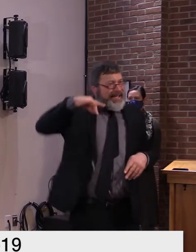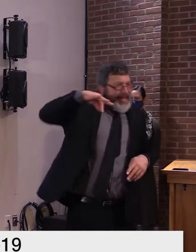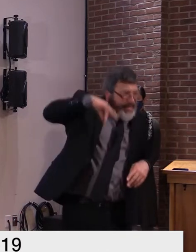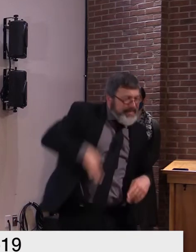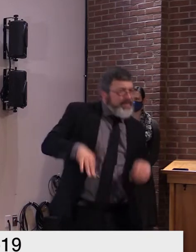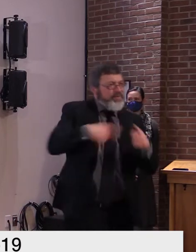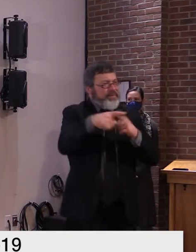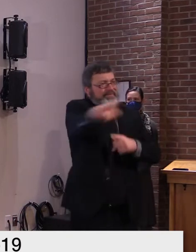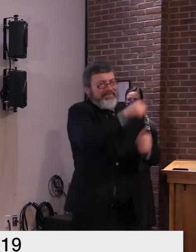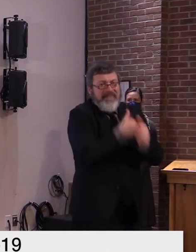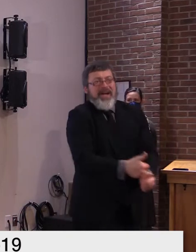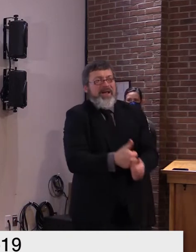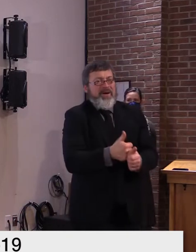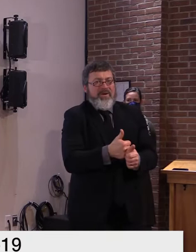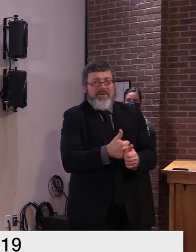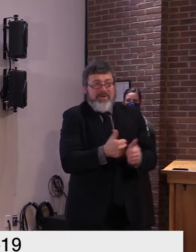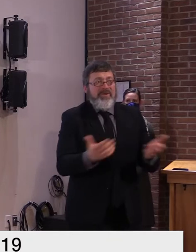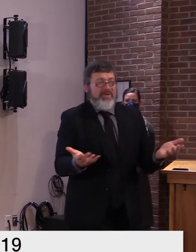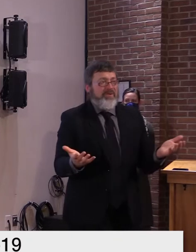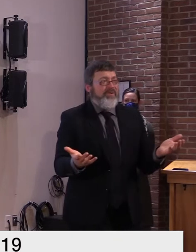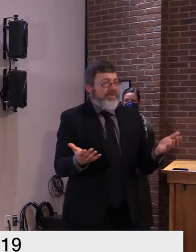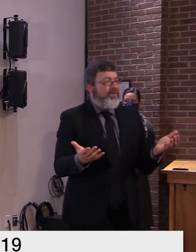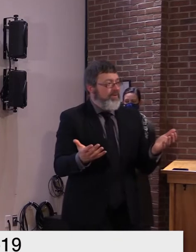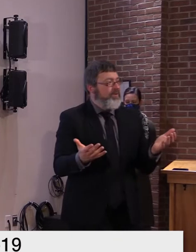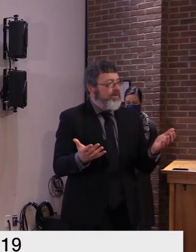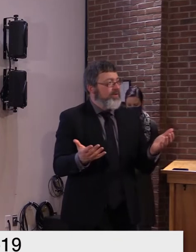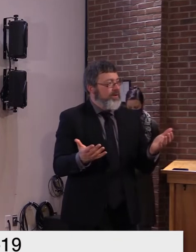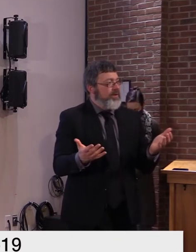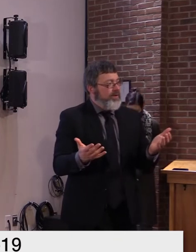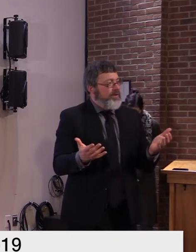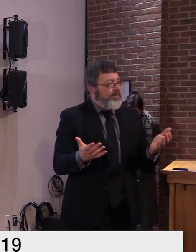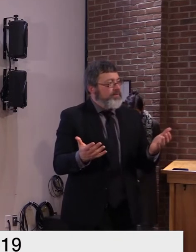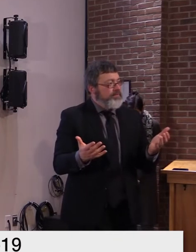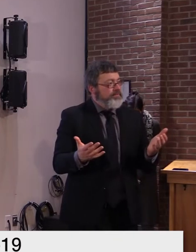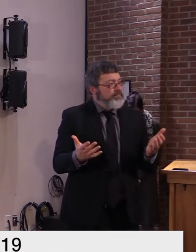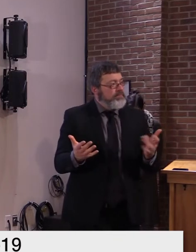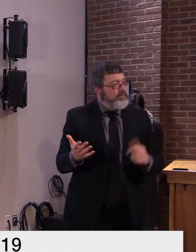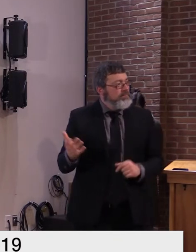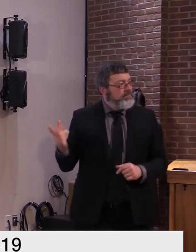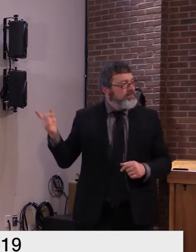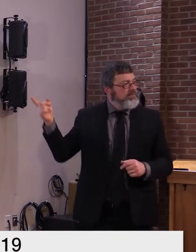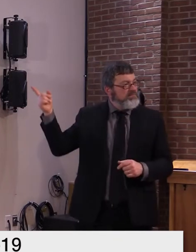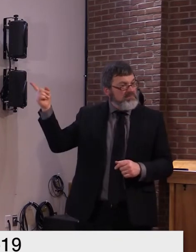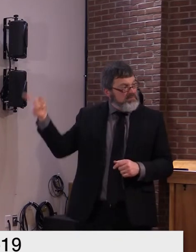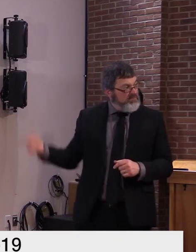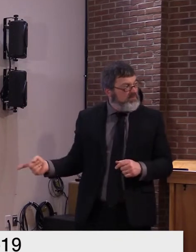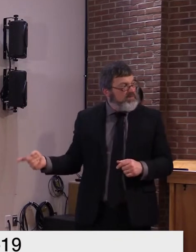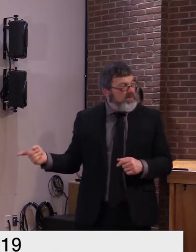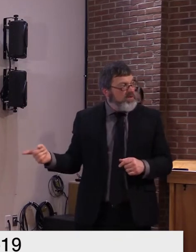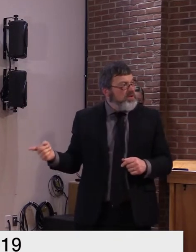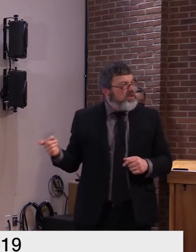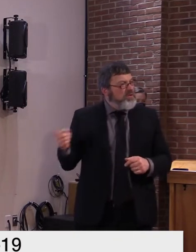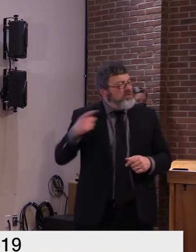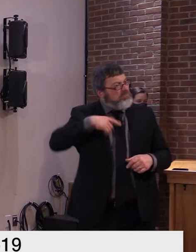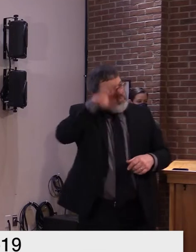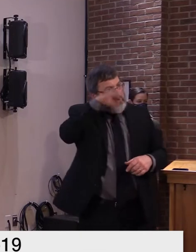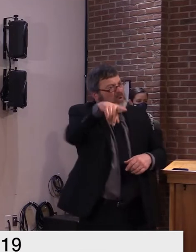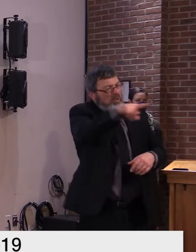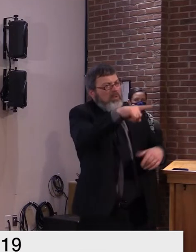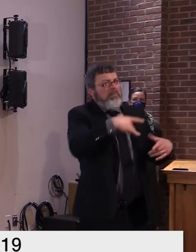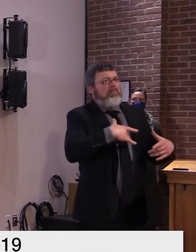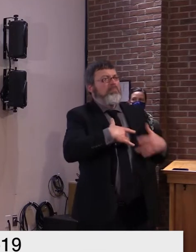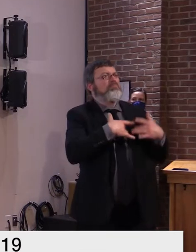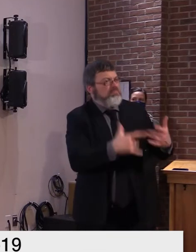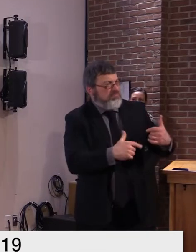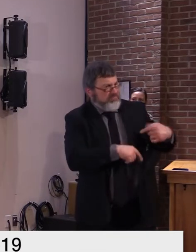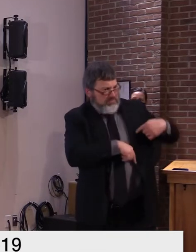that we've already placed a check mark in the box beside each one so they include universal